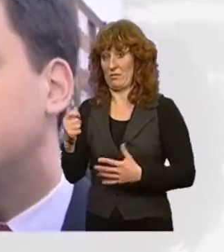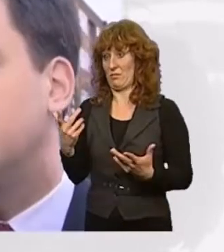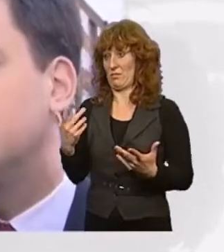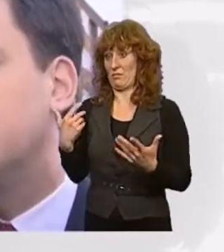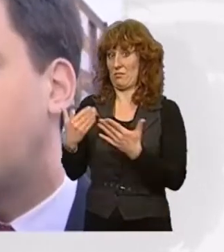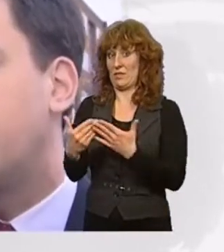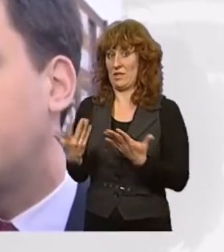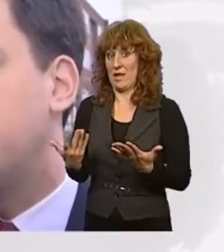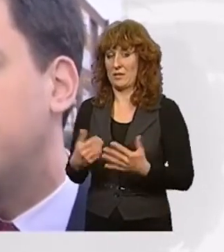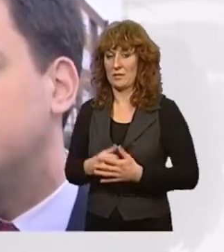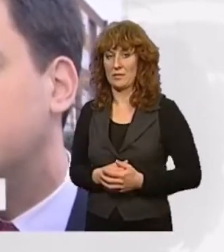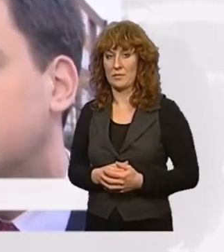voters have sent a very clear message.